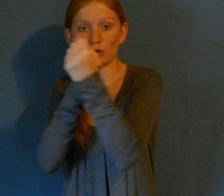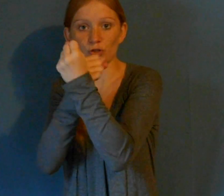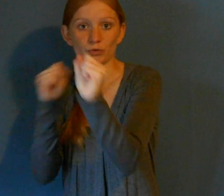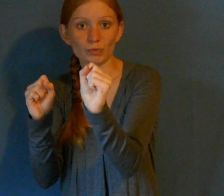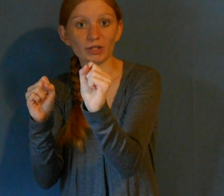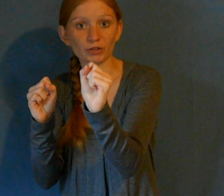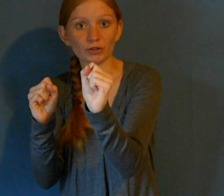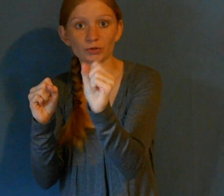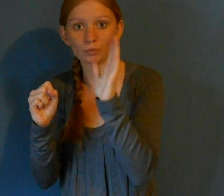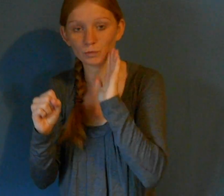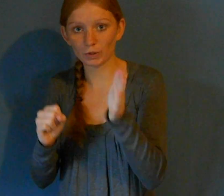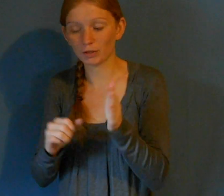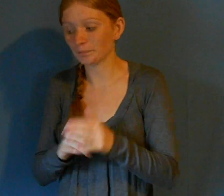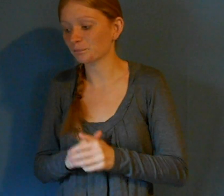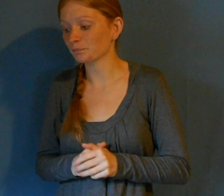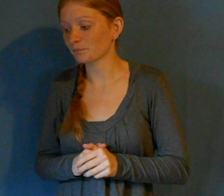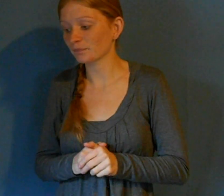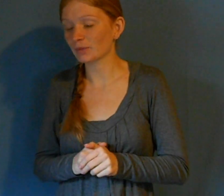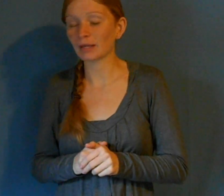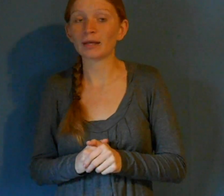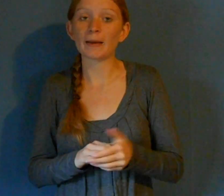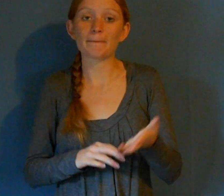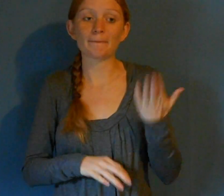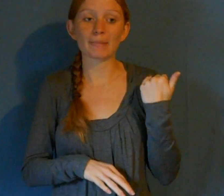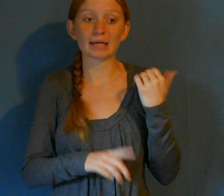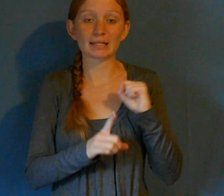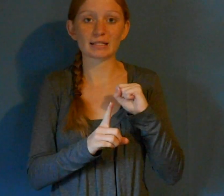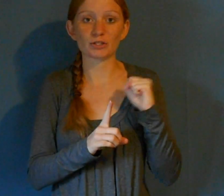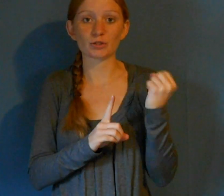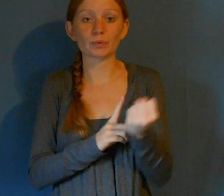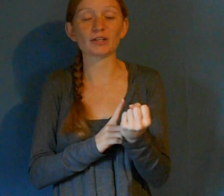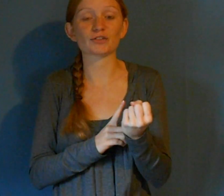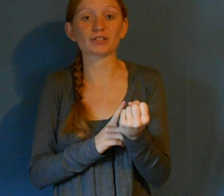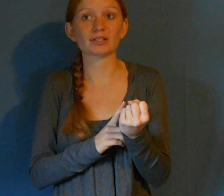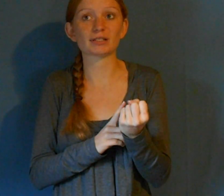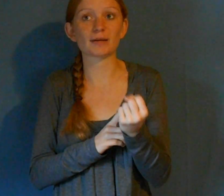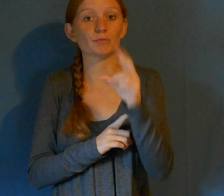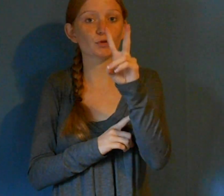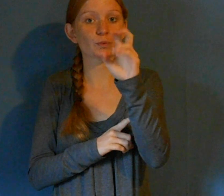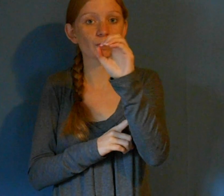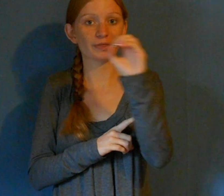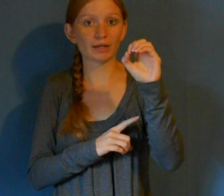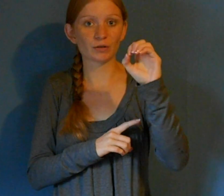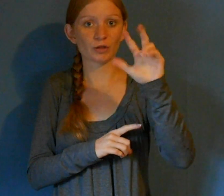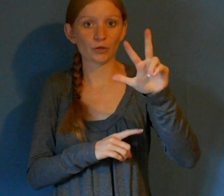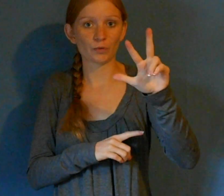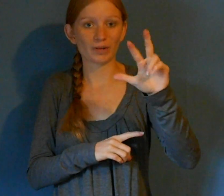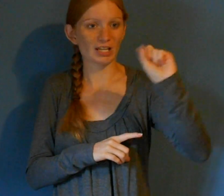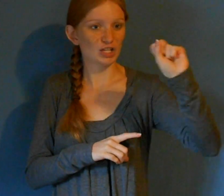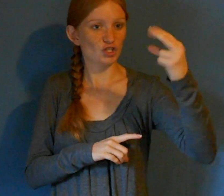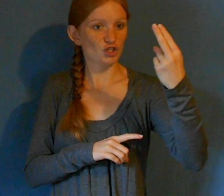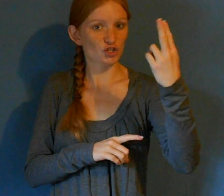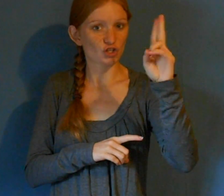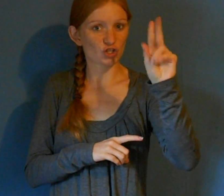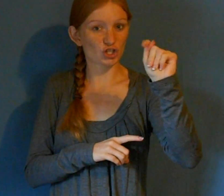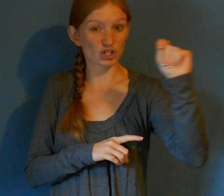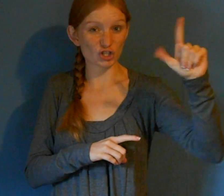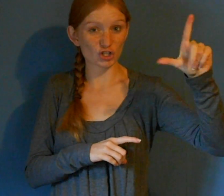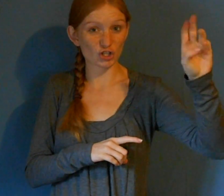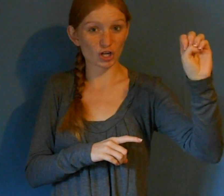to find the remains after the 2003 shuttle crash. And they were also involved with